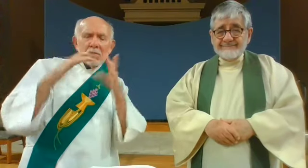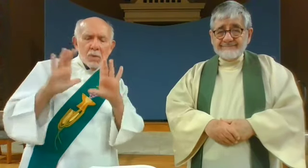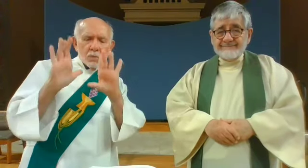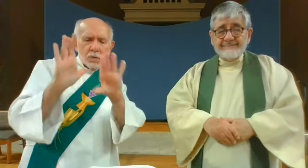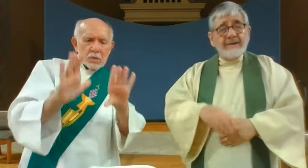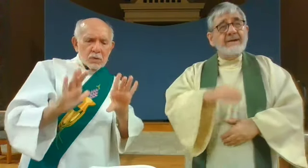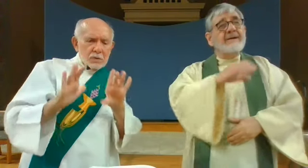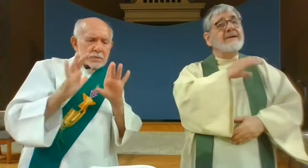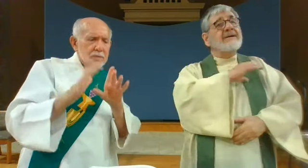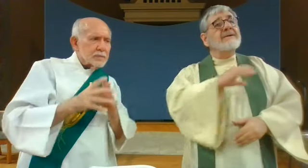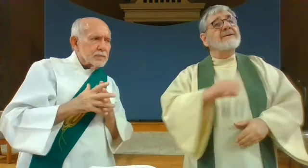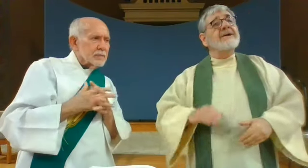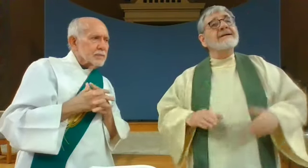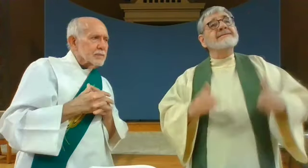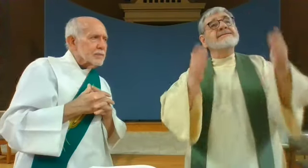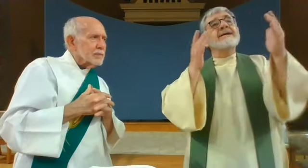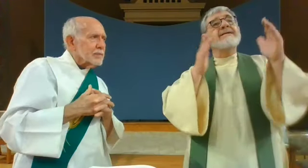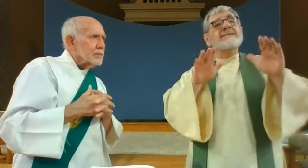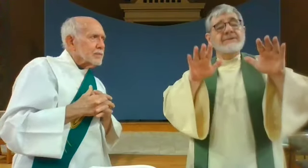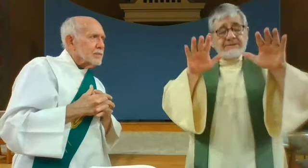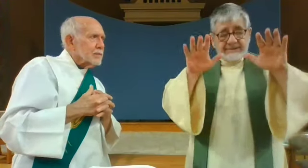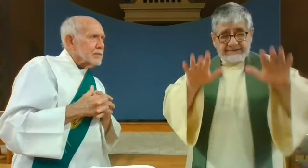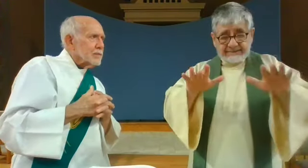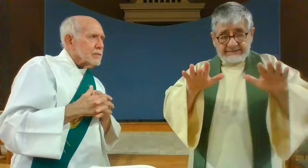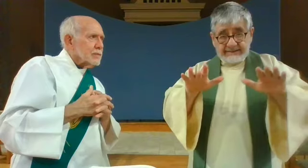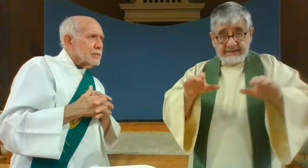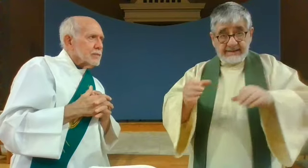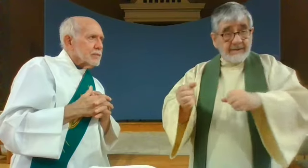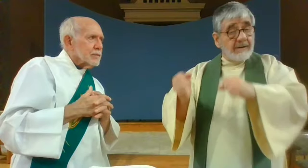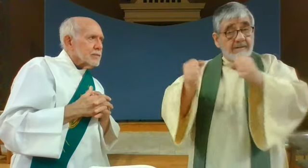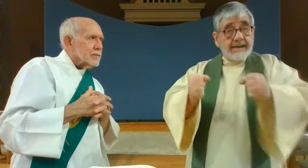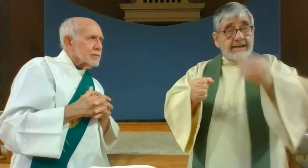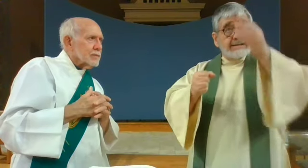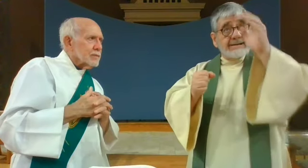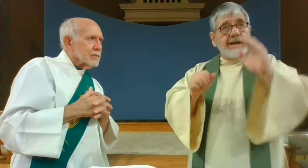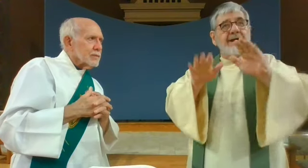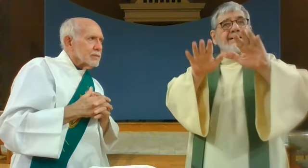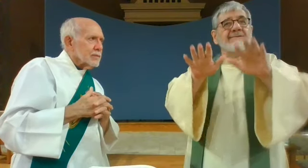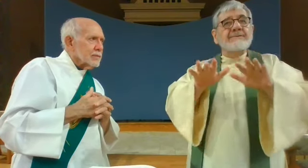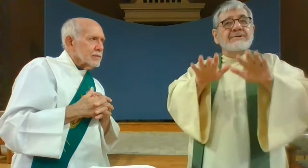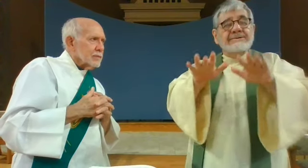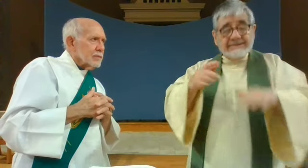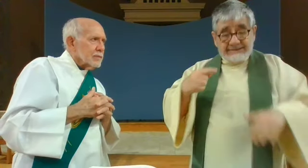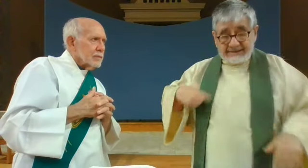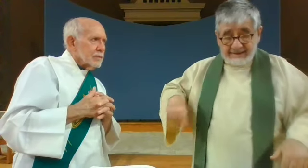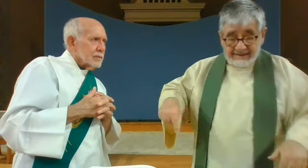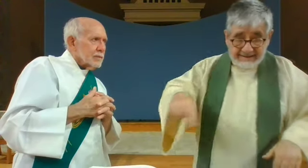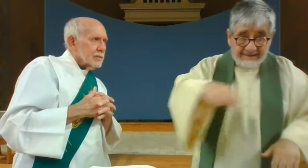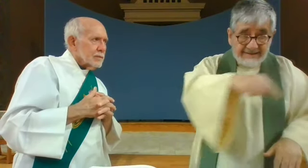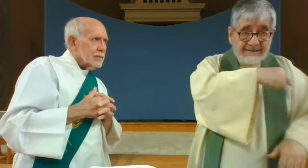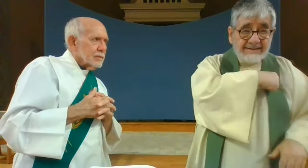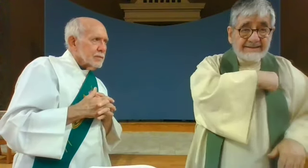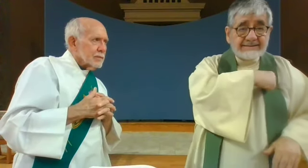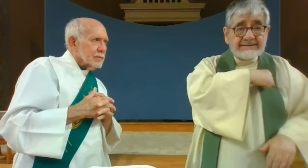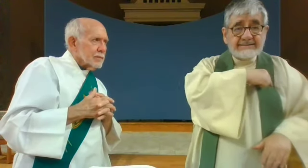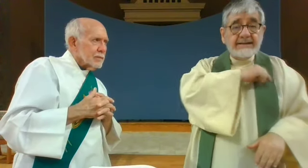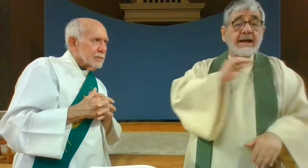Lord have mercy my almighty God have mercy on us forgive